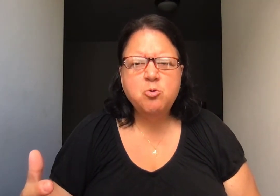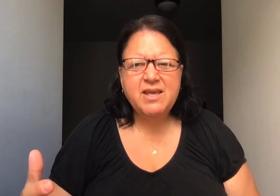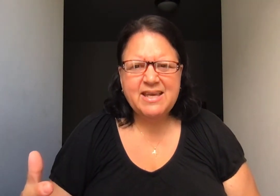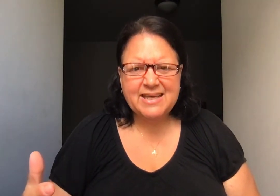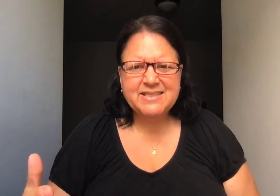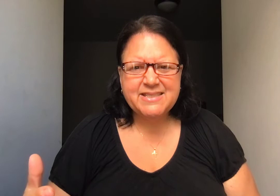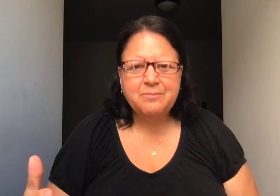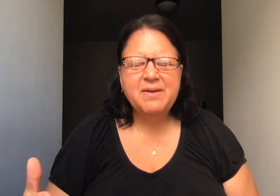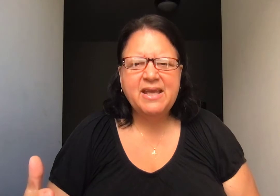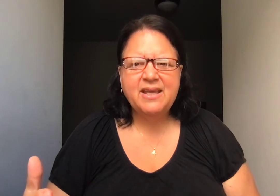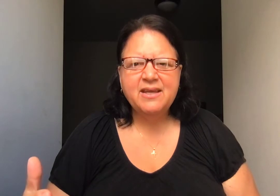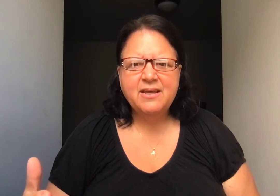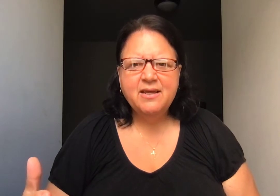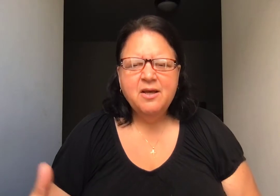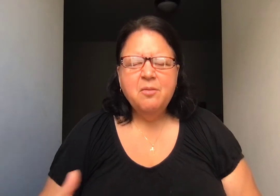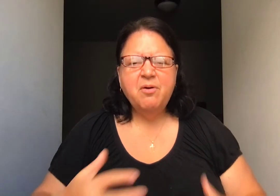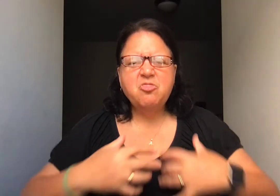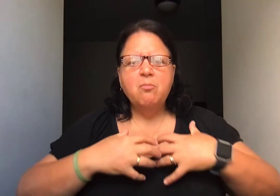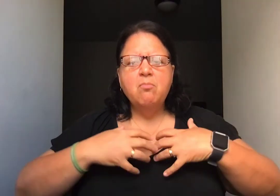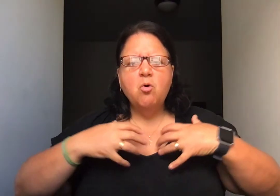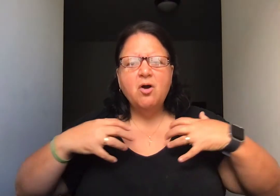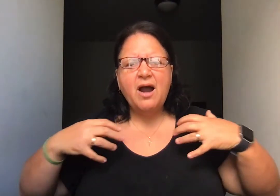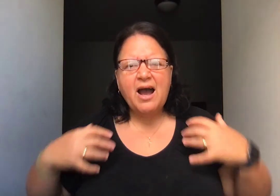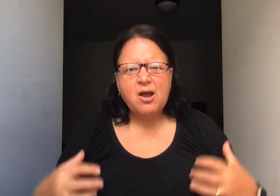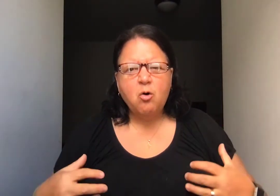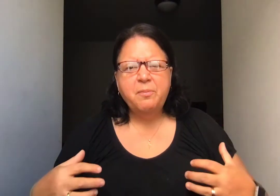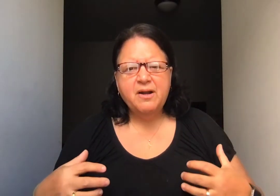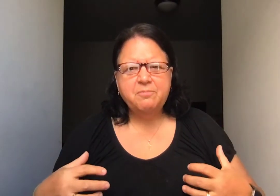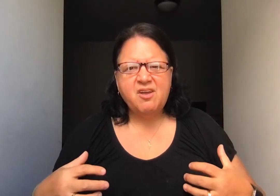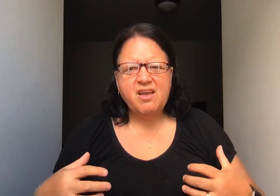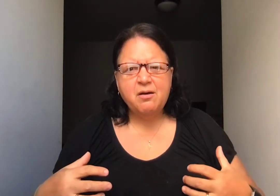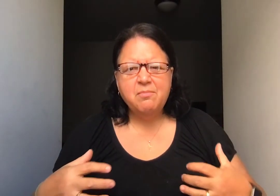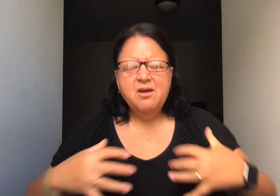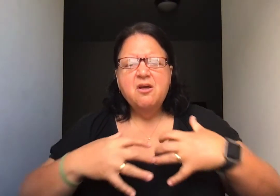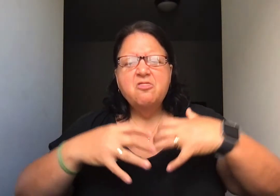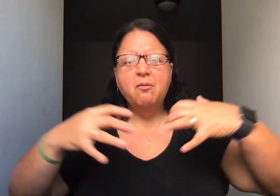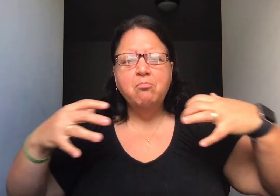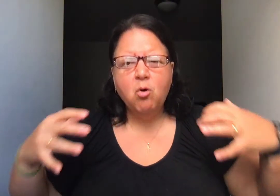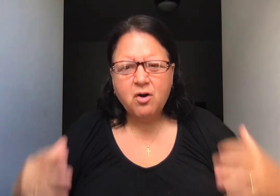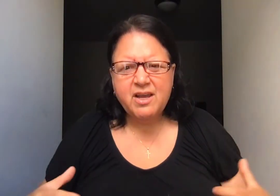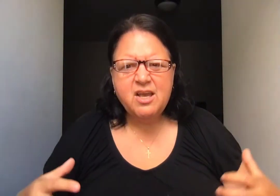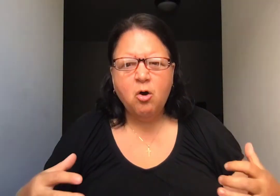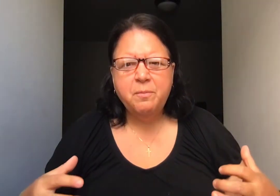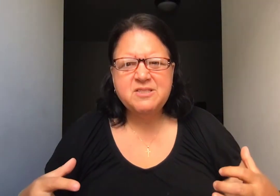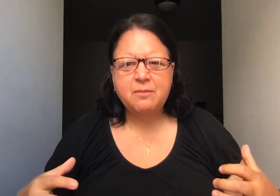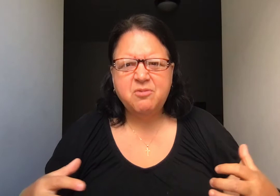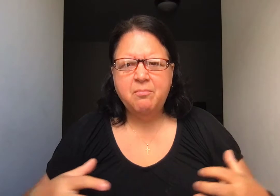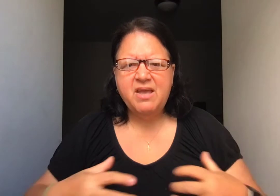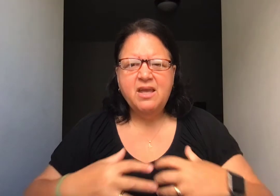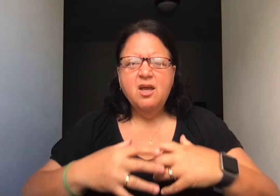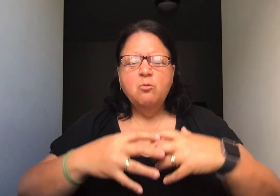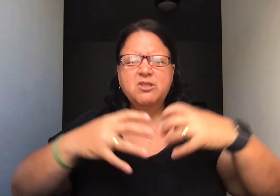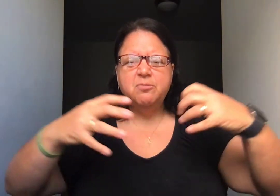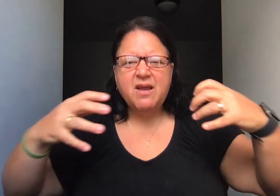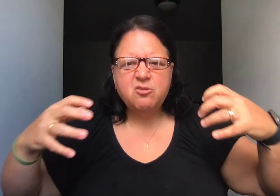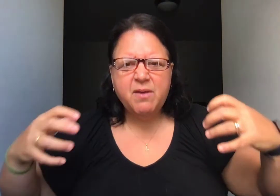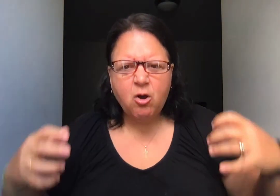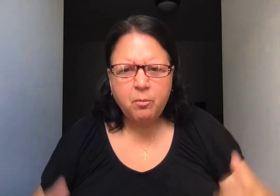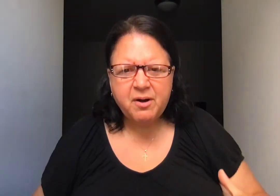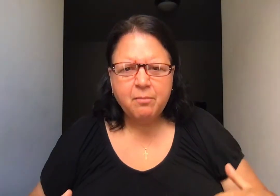he is to me. But the more I open up to him, the more he opens up to me, which makes me open up